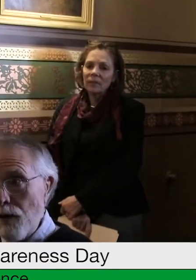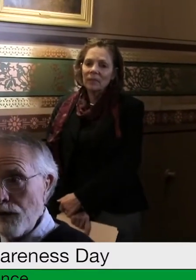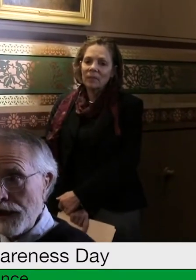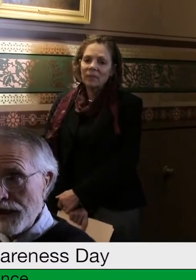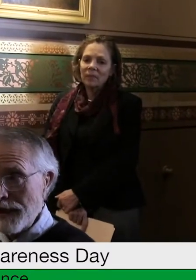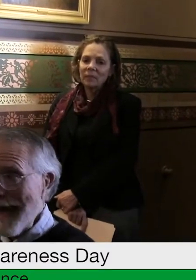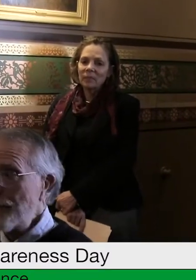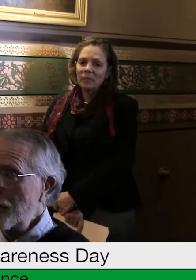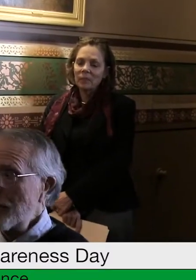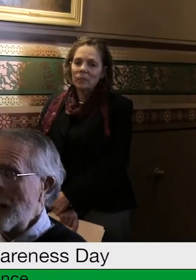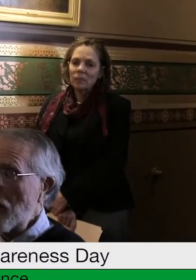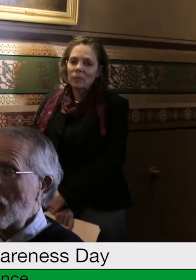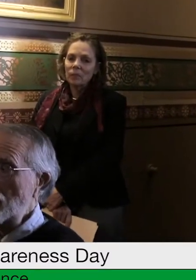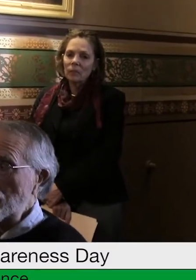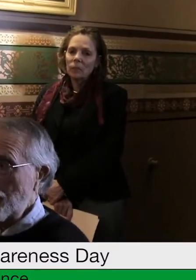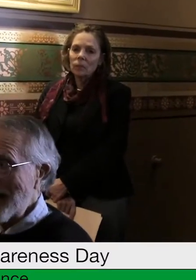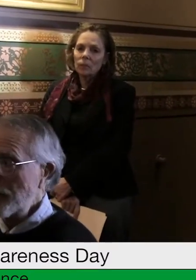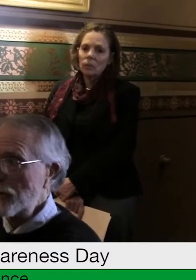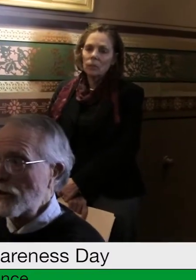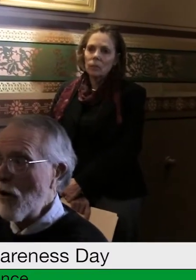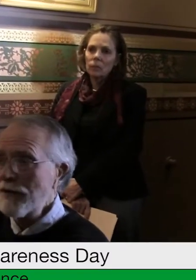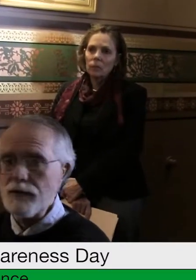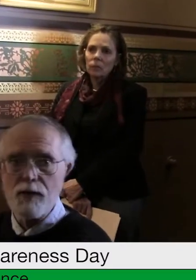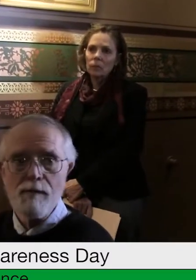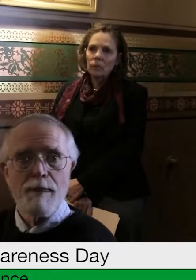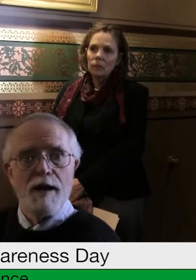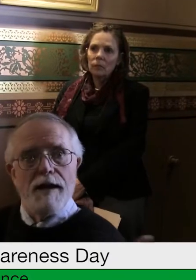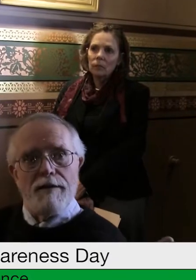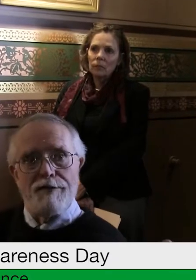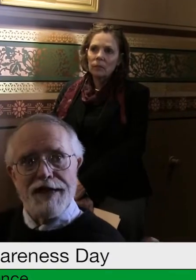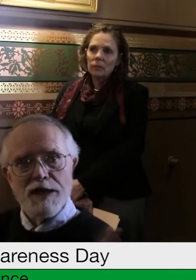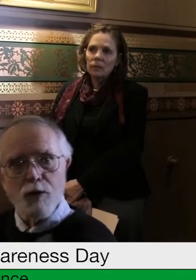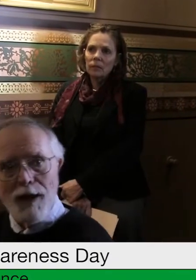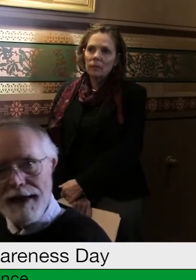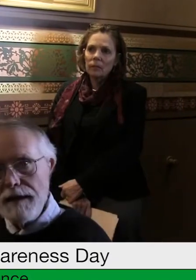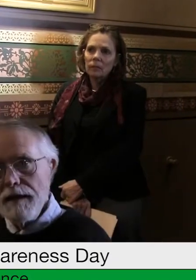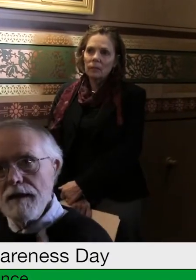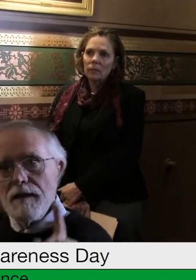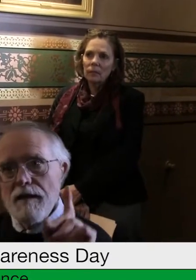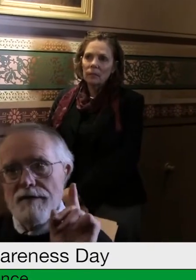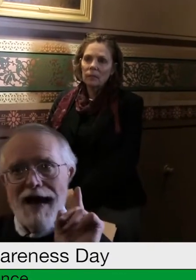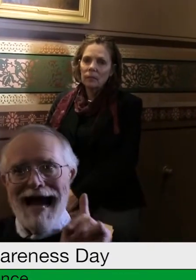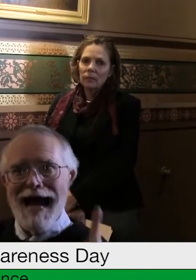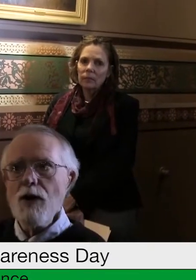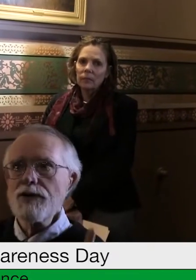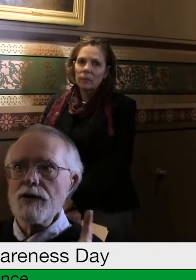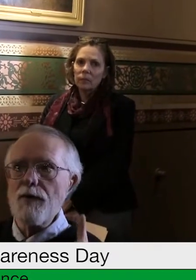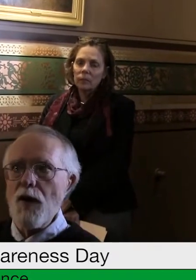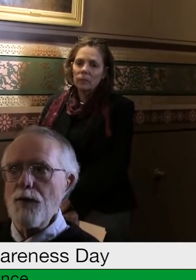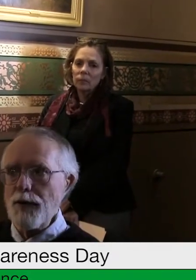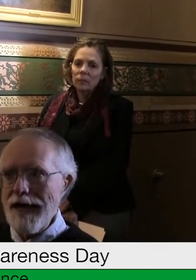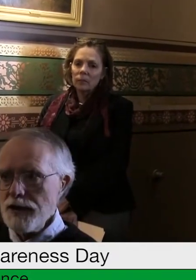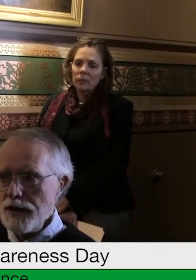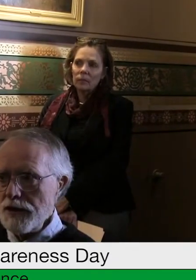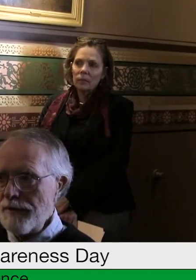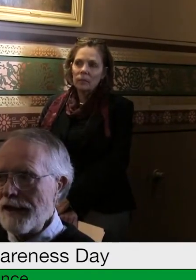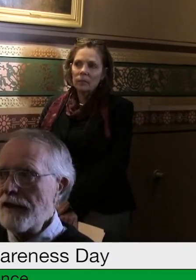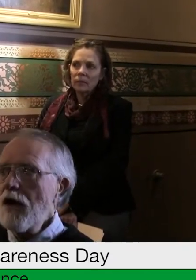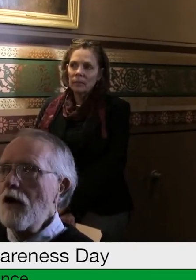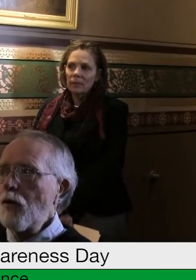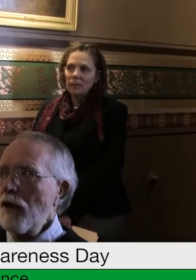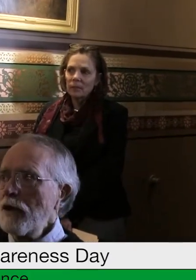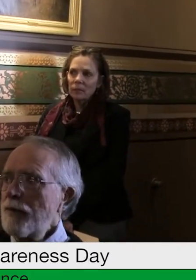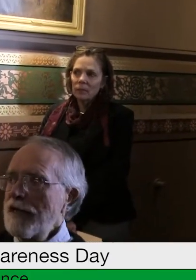the steps that are, the process are going through. This week, the House Appropriations